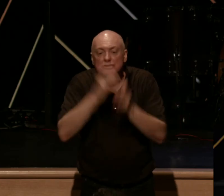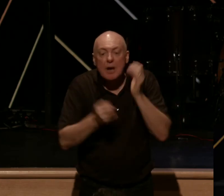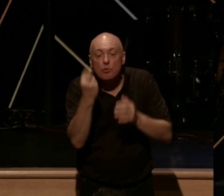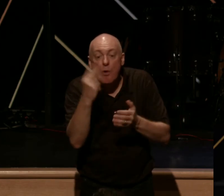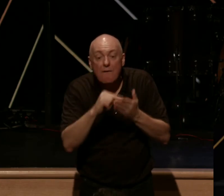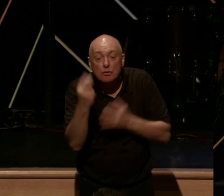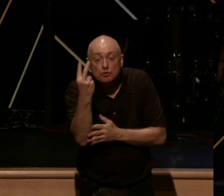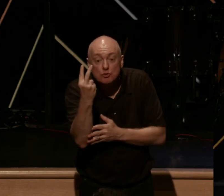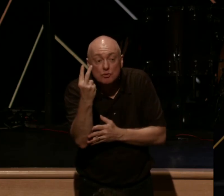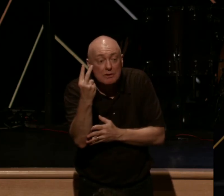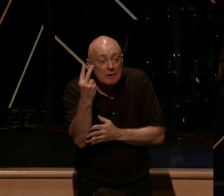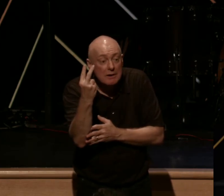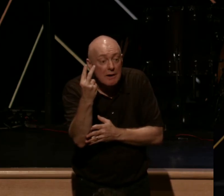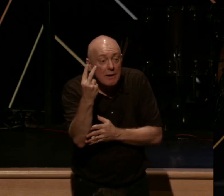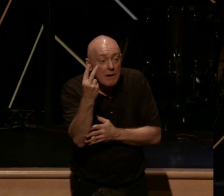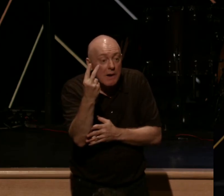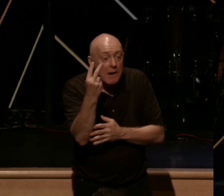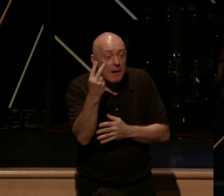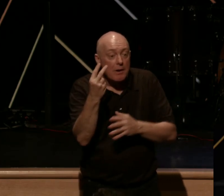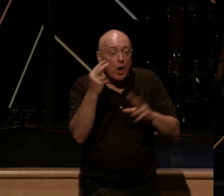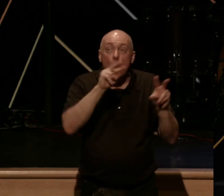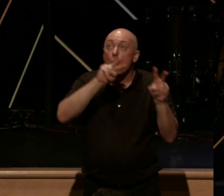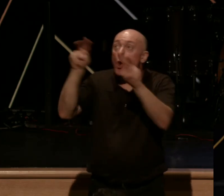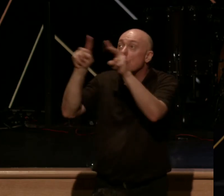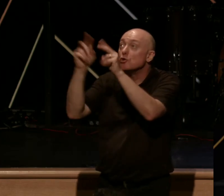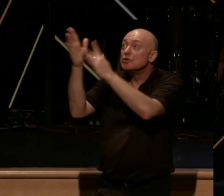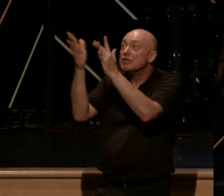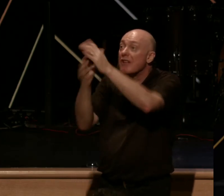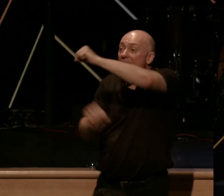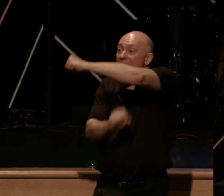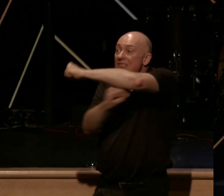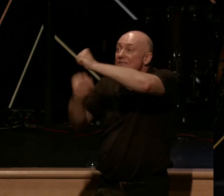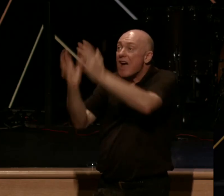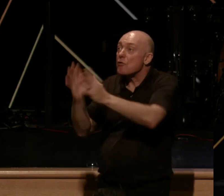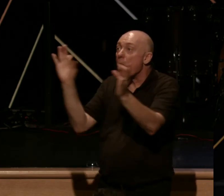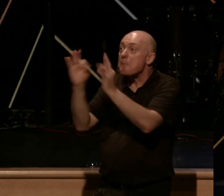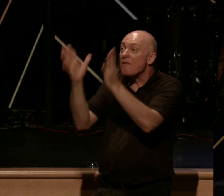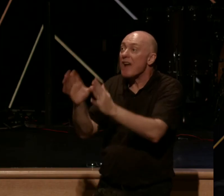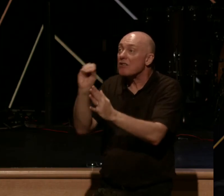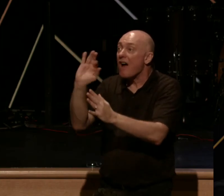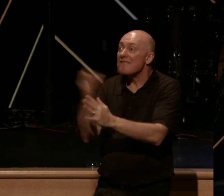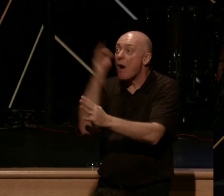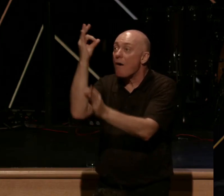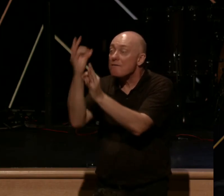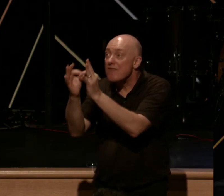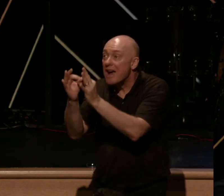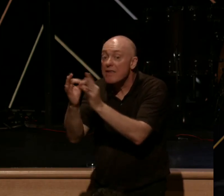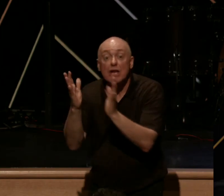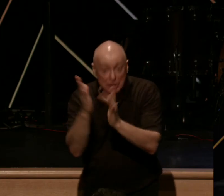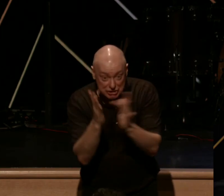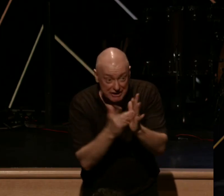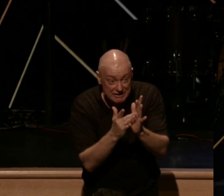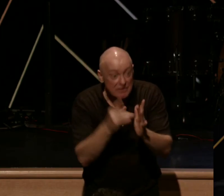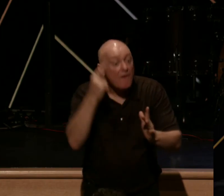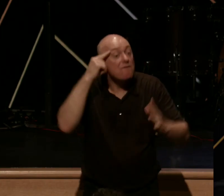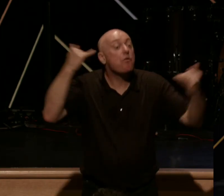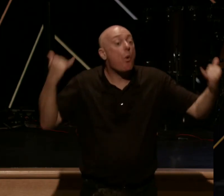this. Looking to Jesus, the founder and perfecter of our faith, who for the joy that was set